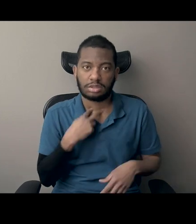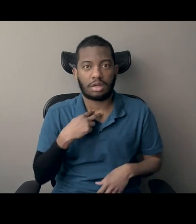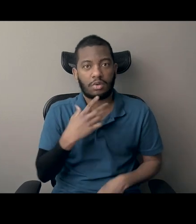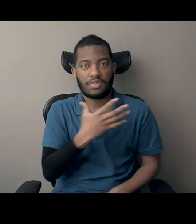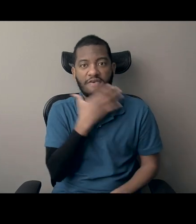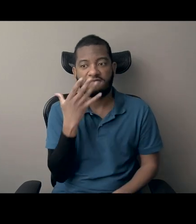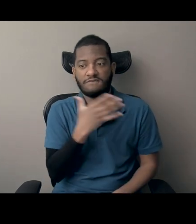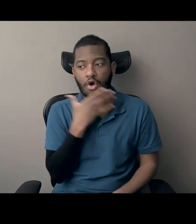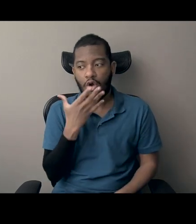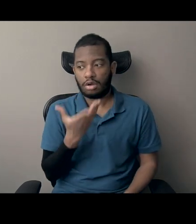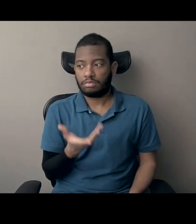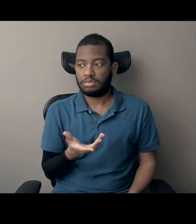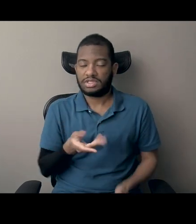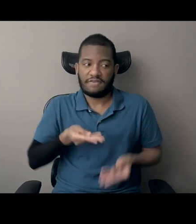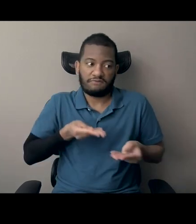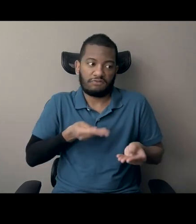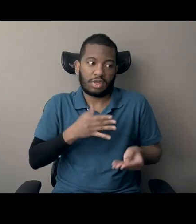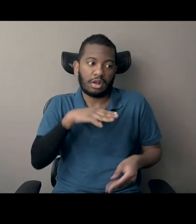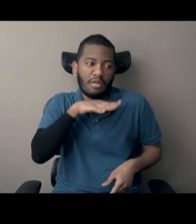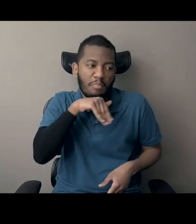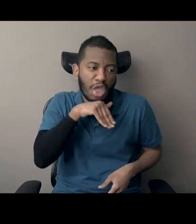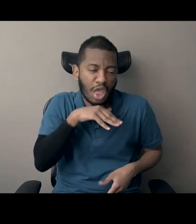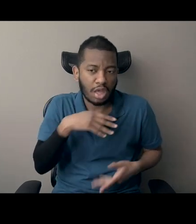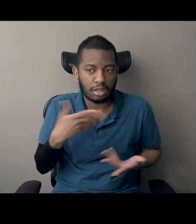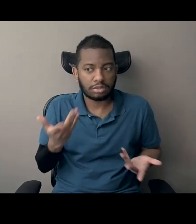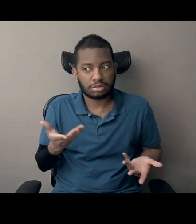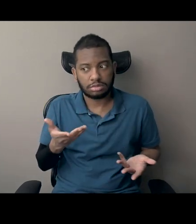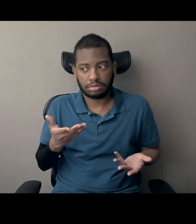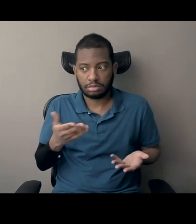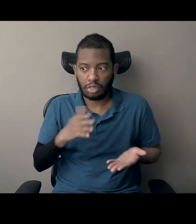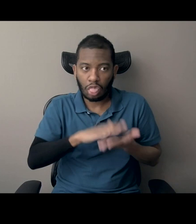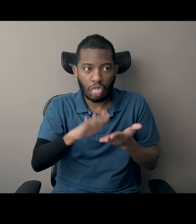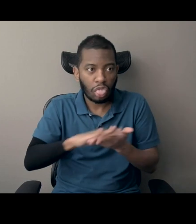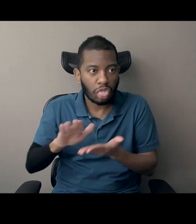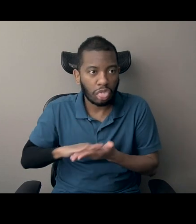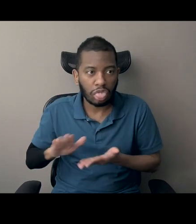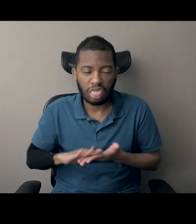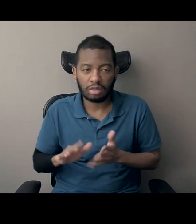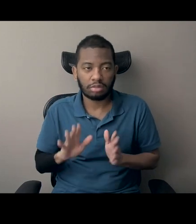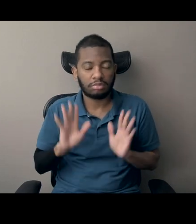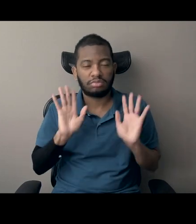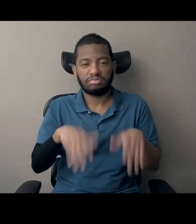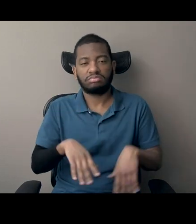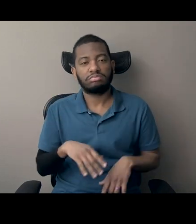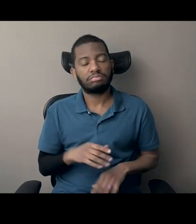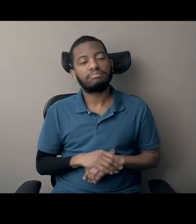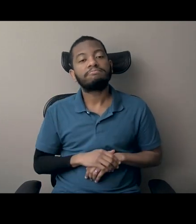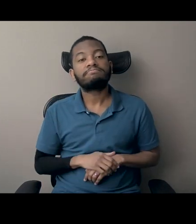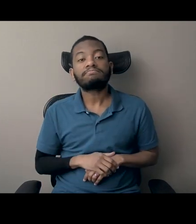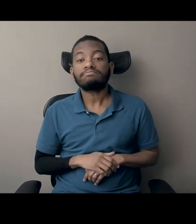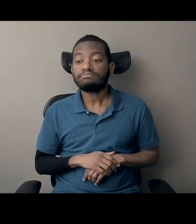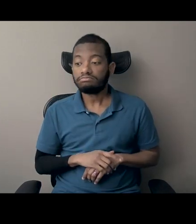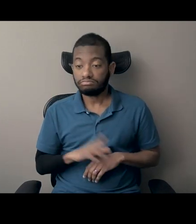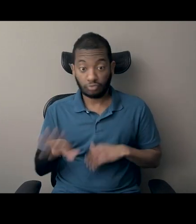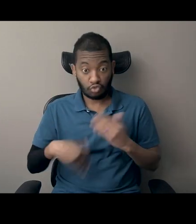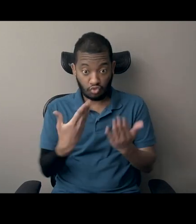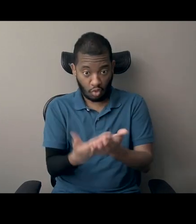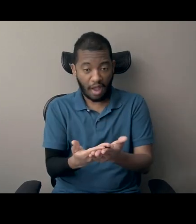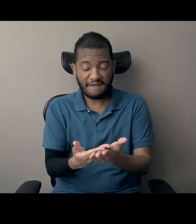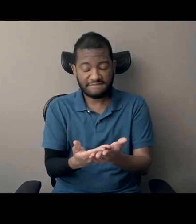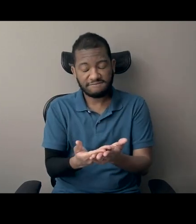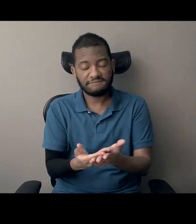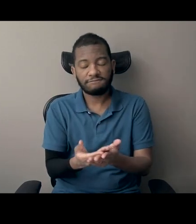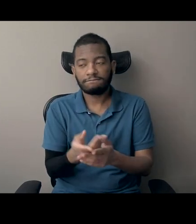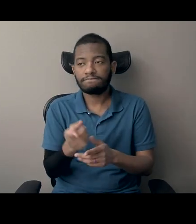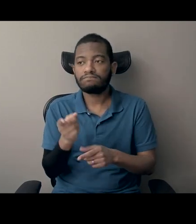and everything else that he's not interested in doing. But when he gets down to the farm, he ends up learning that the state of Mississippi is in the